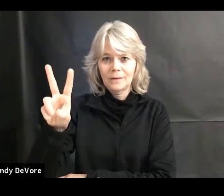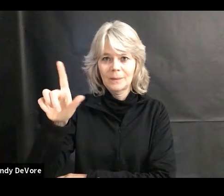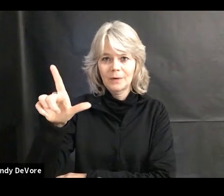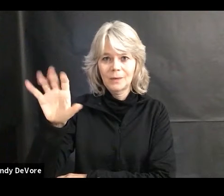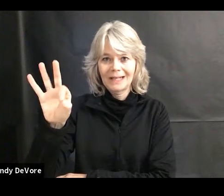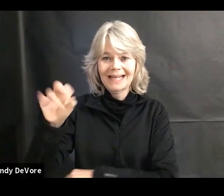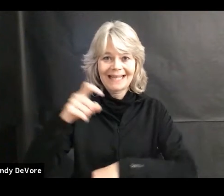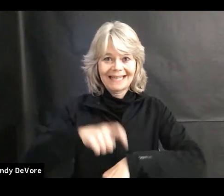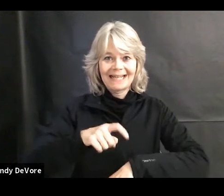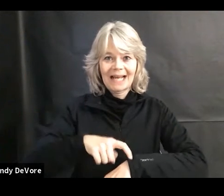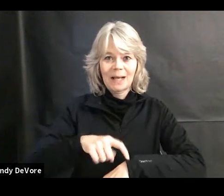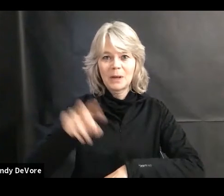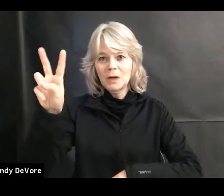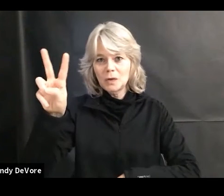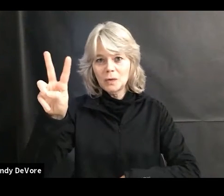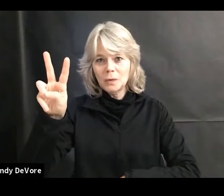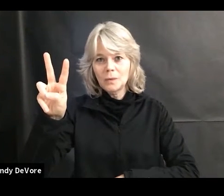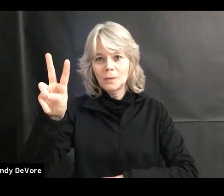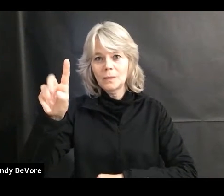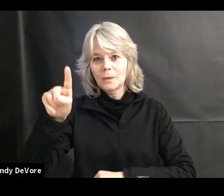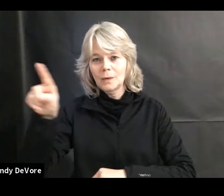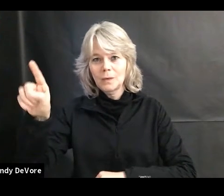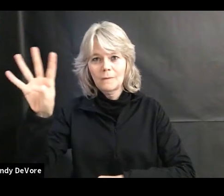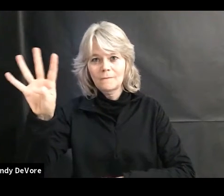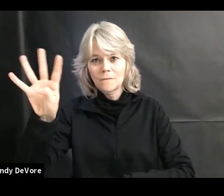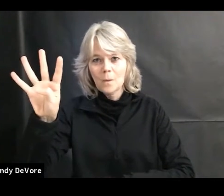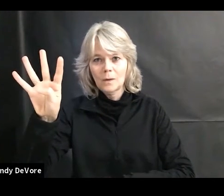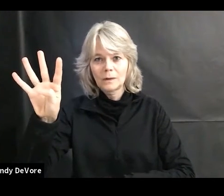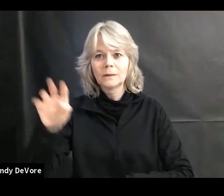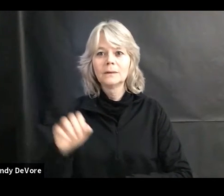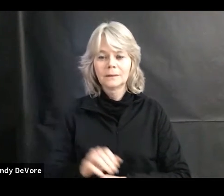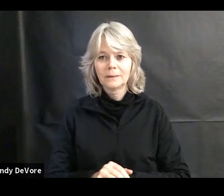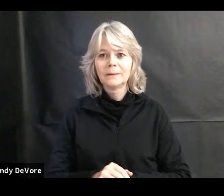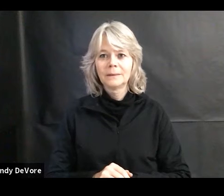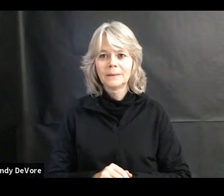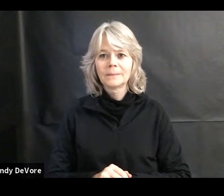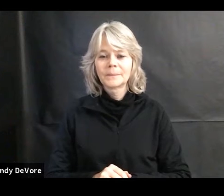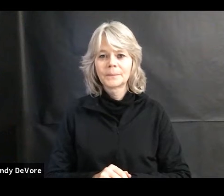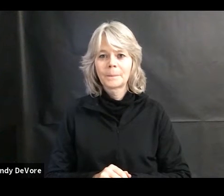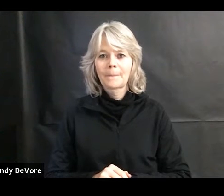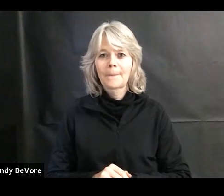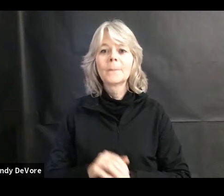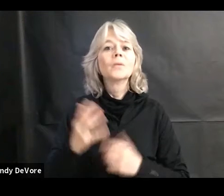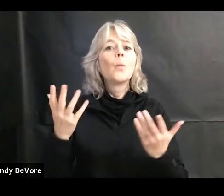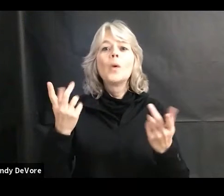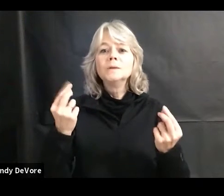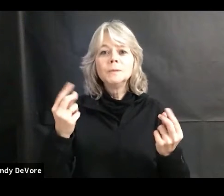you can drive over to Bread of Life.